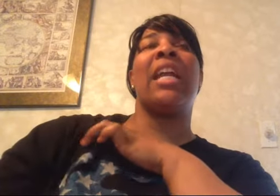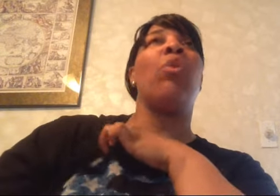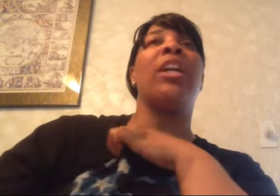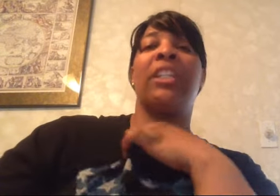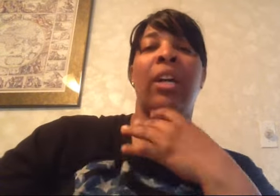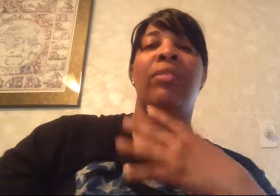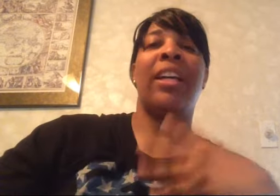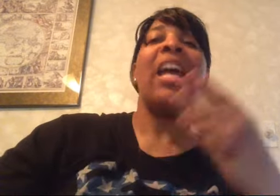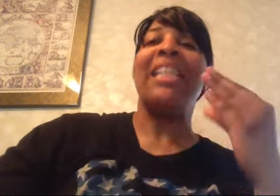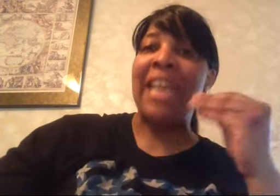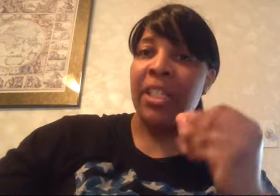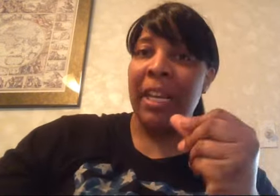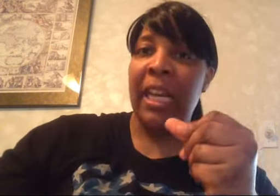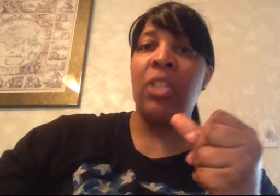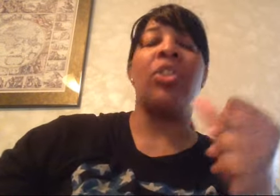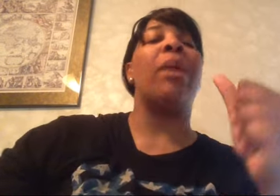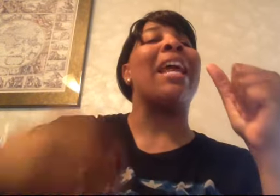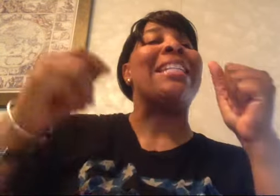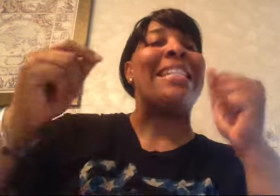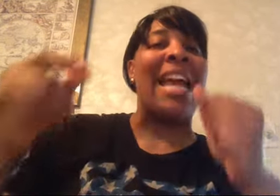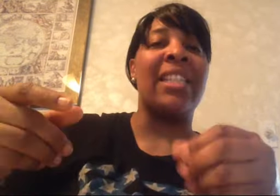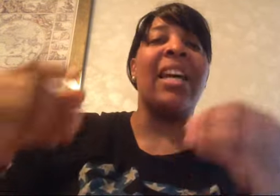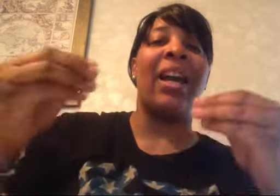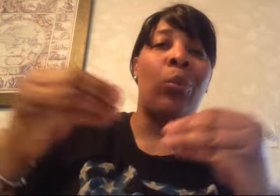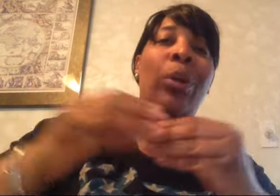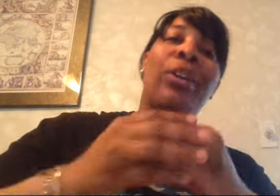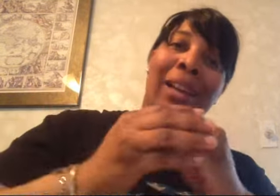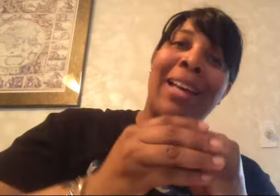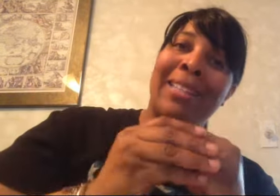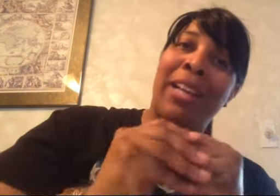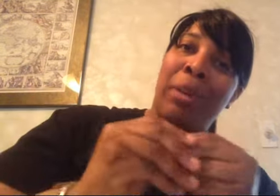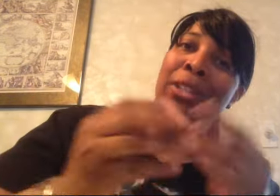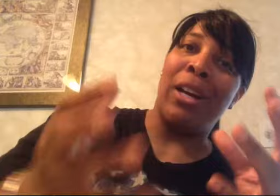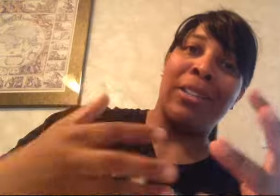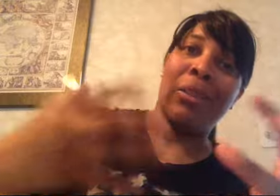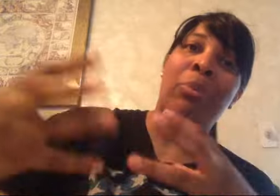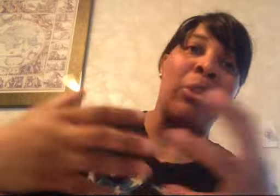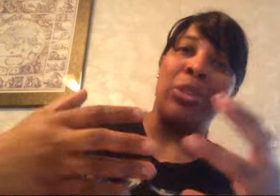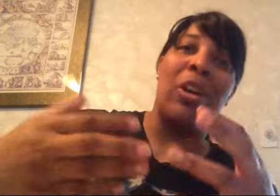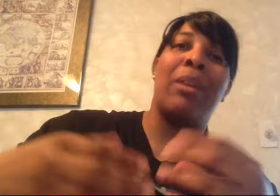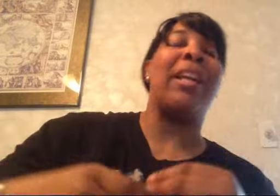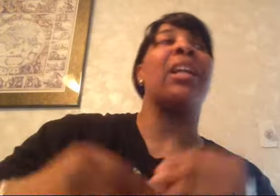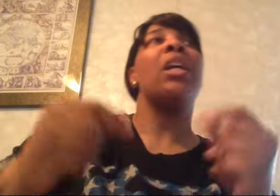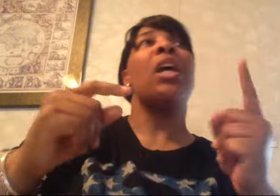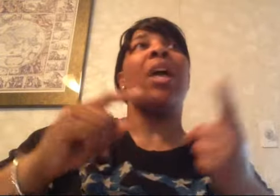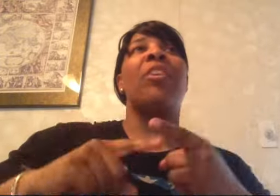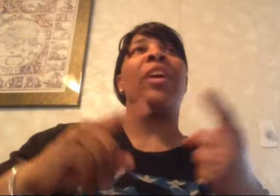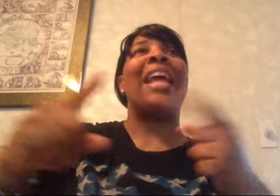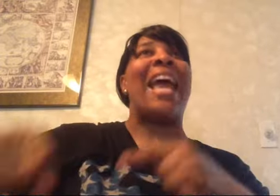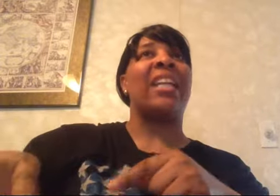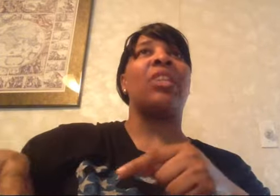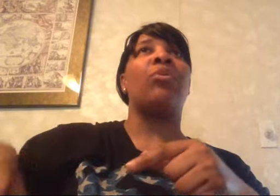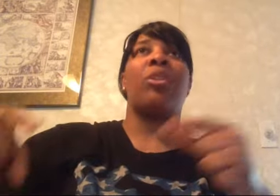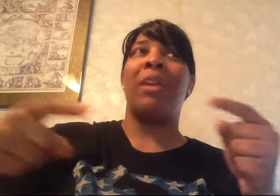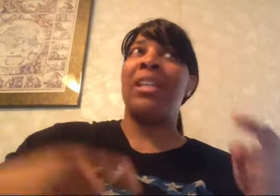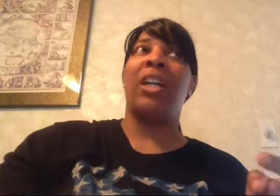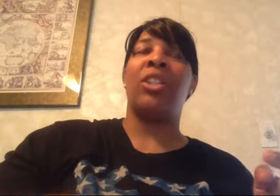and I want to clarify yes my hands are numb and yes I will contact my doctor and we'll talk about it I'm very active with my doctor